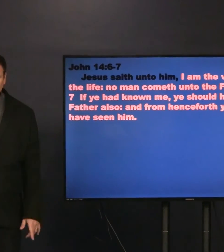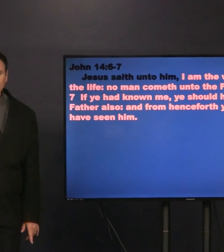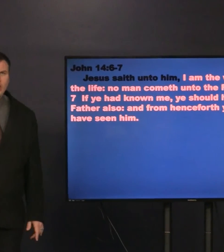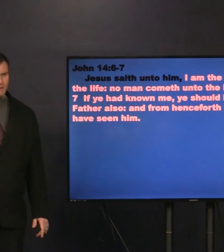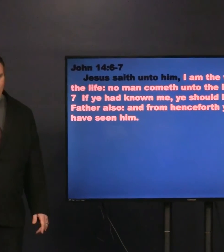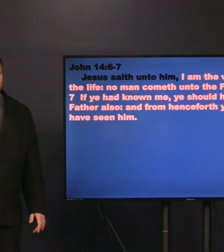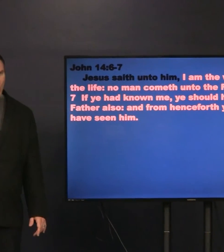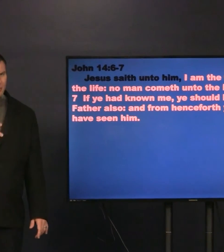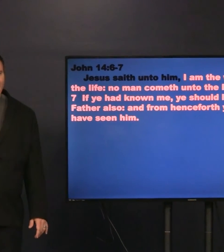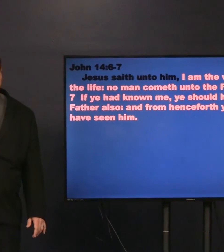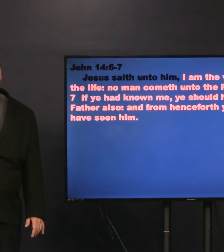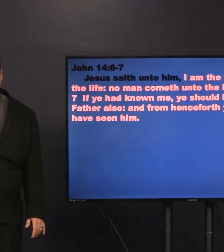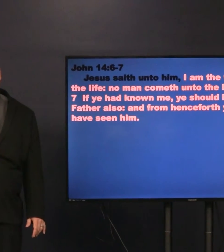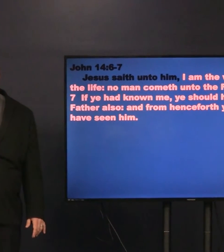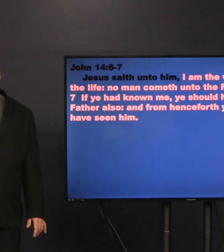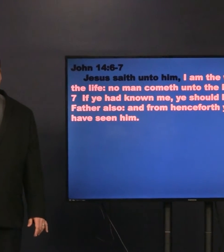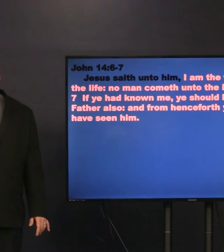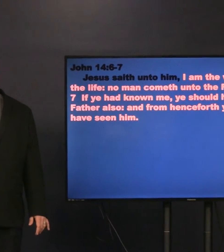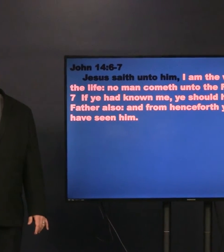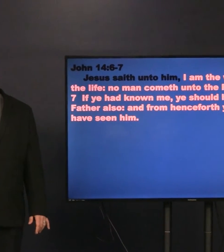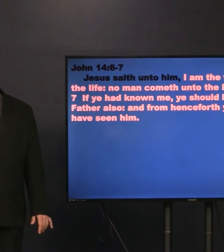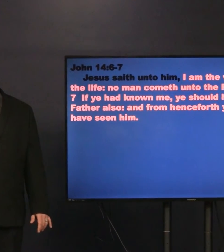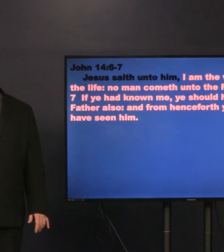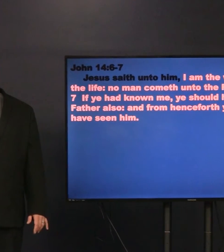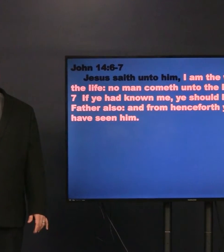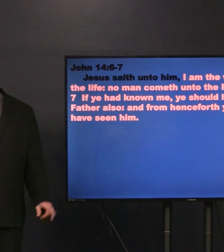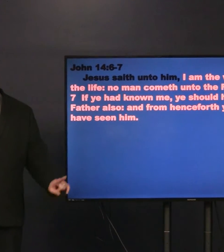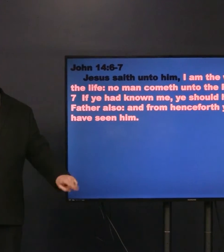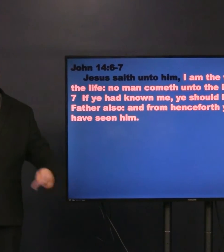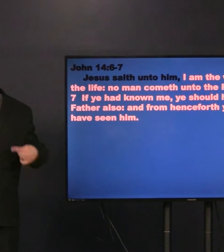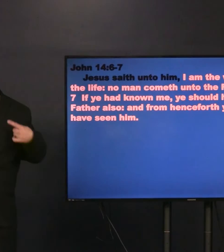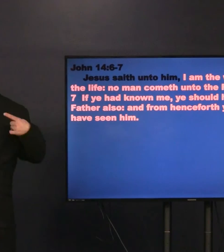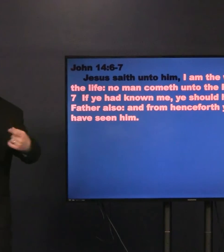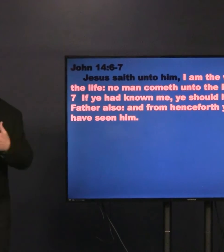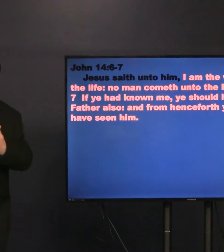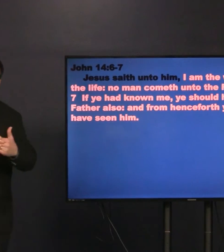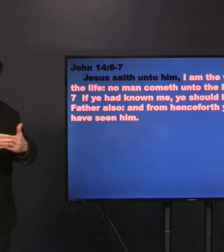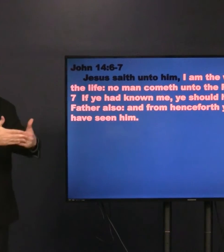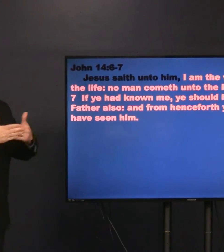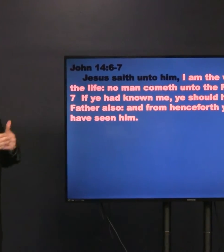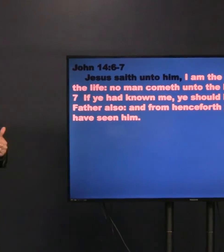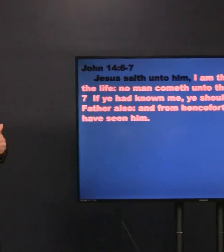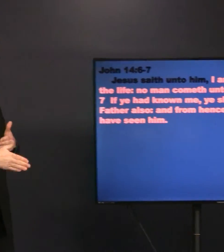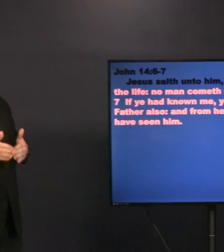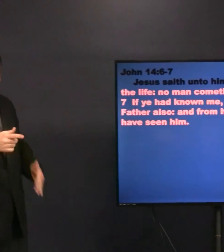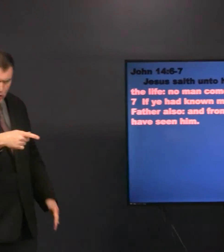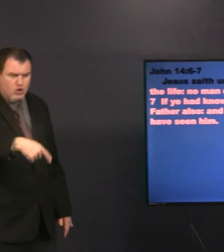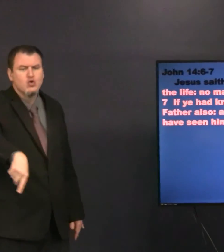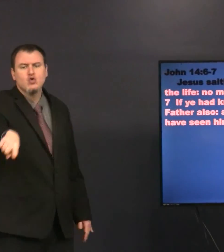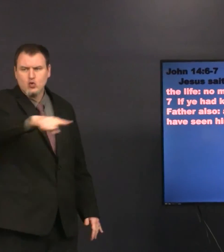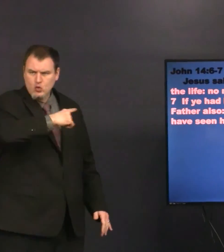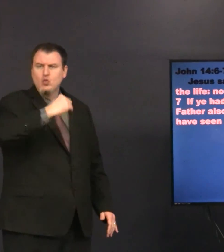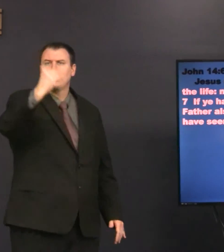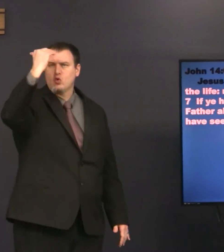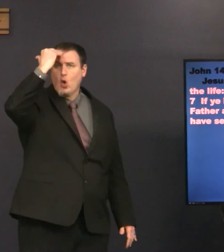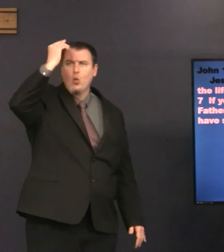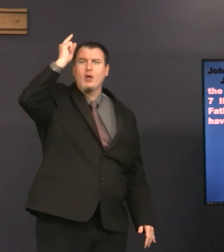he should have known my father also. And from henceforth, he know him and have seen him.